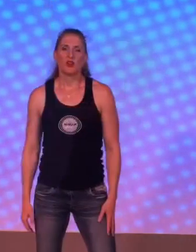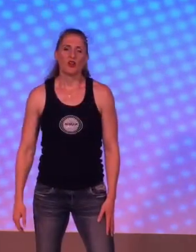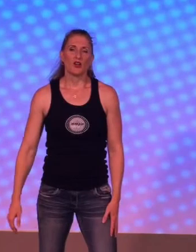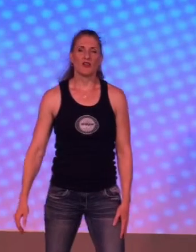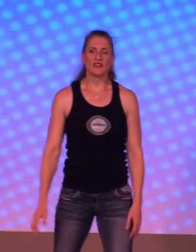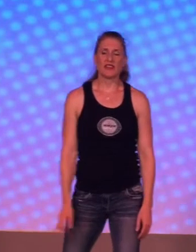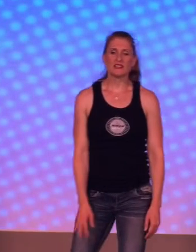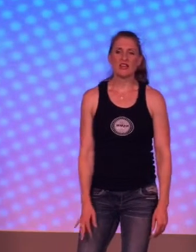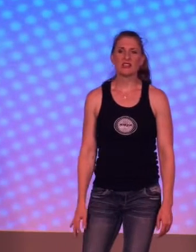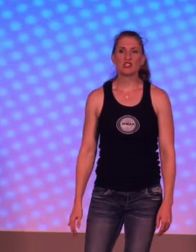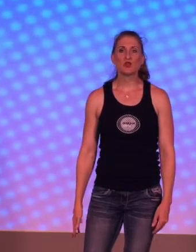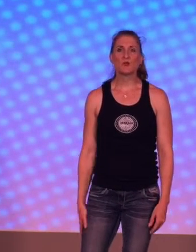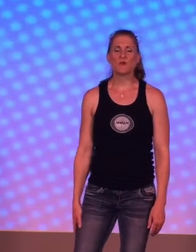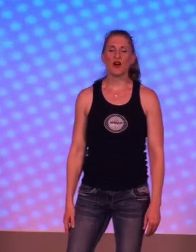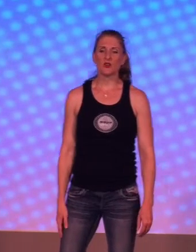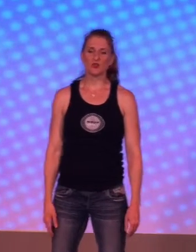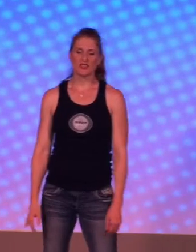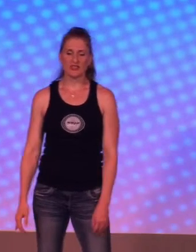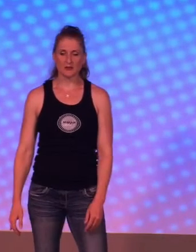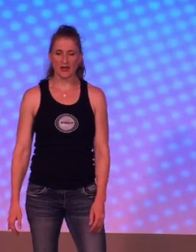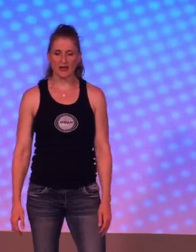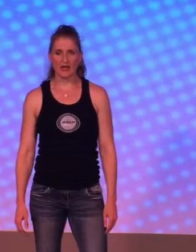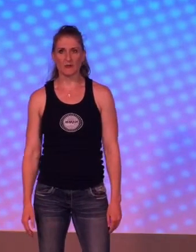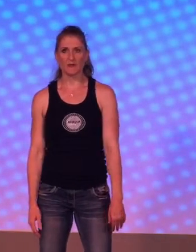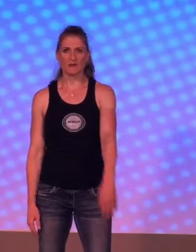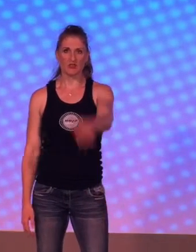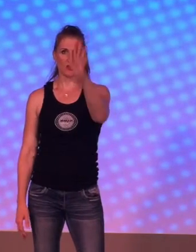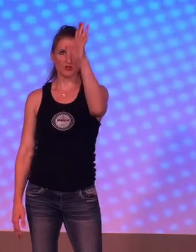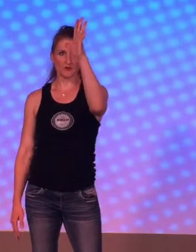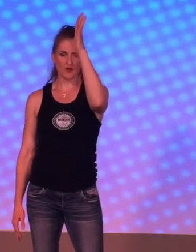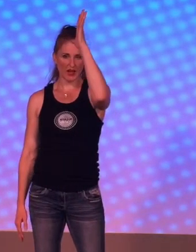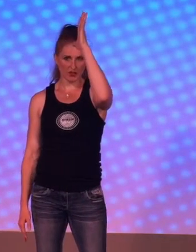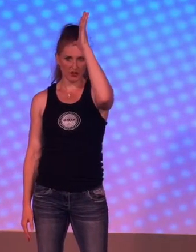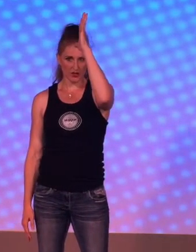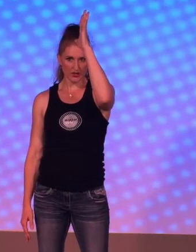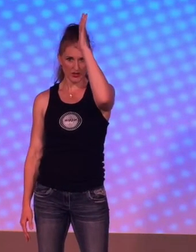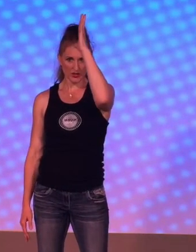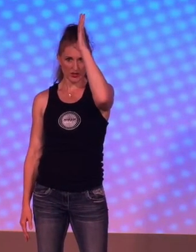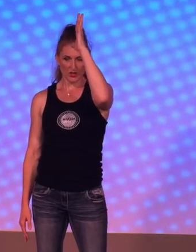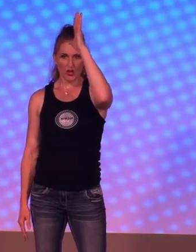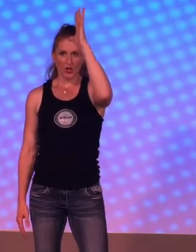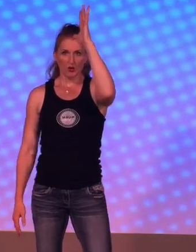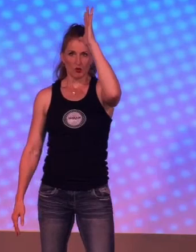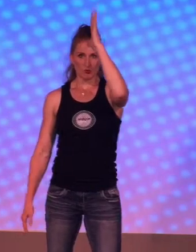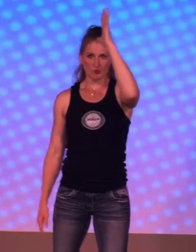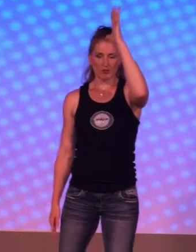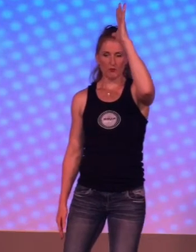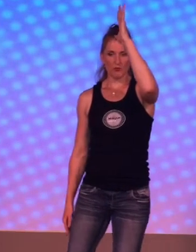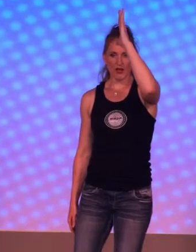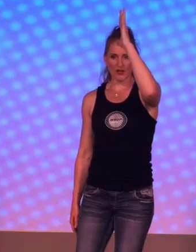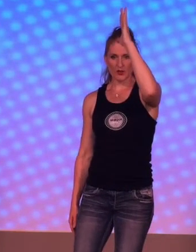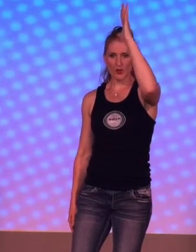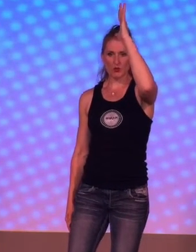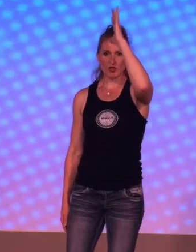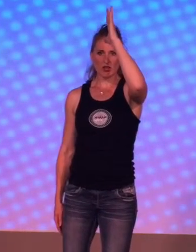Okay, the next line is whom the Father will send in my name. So, here's Father. Whom the Father will.